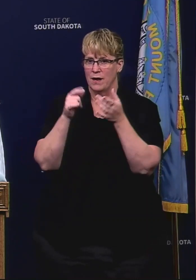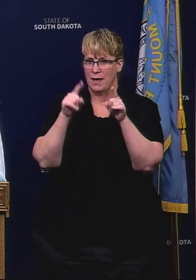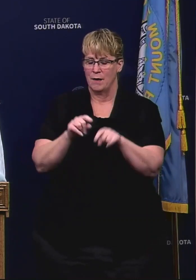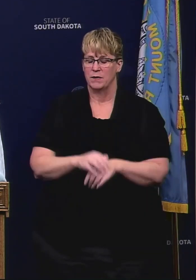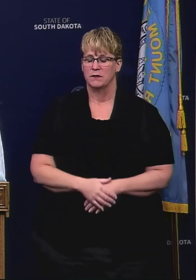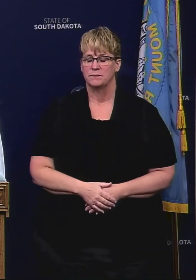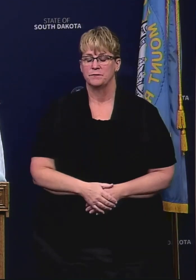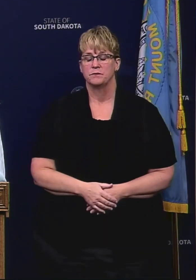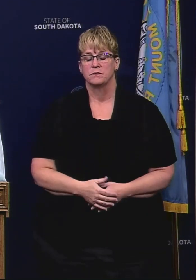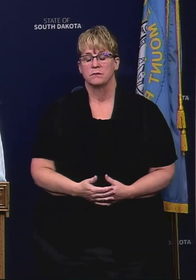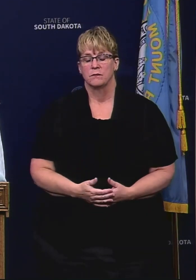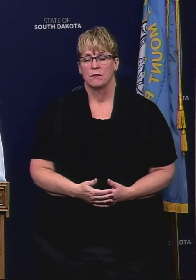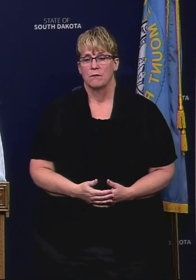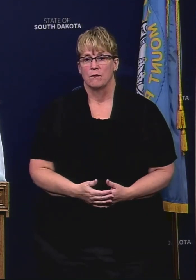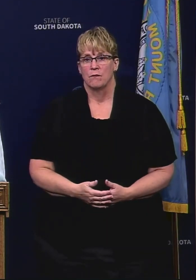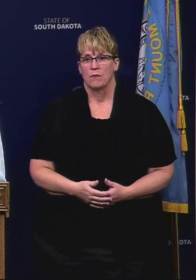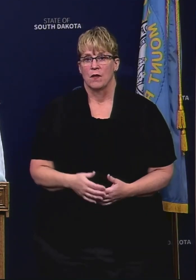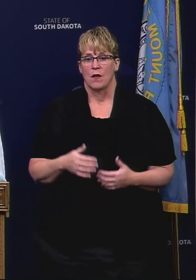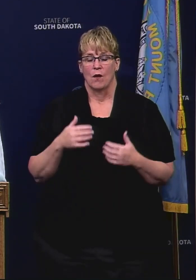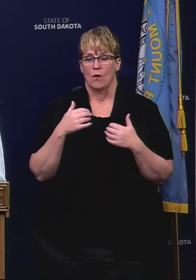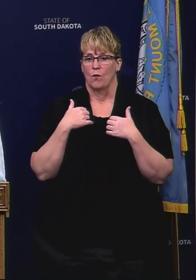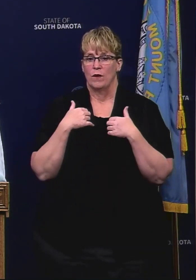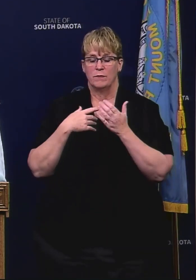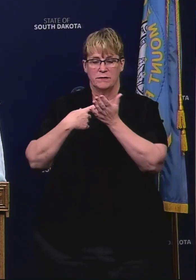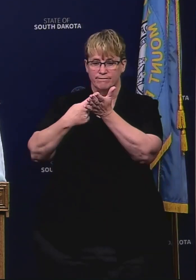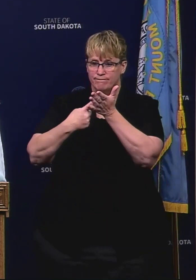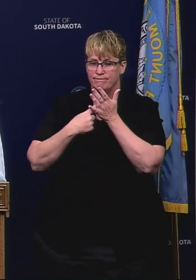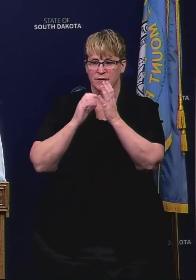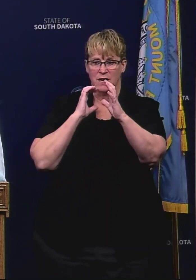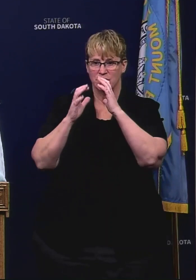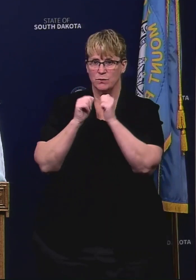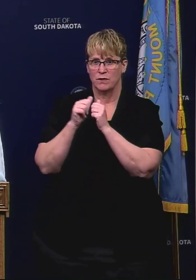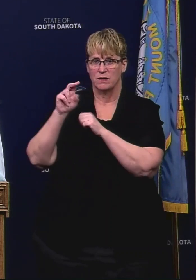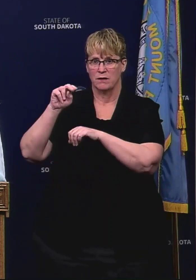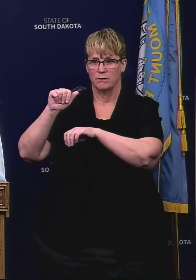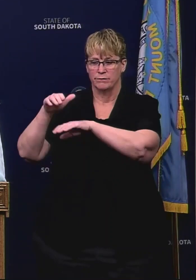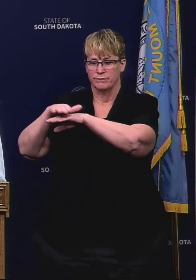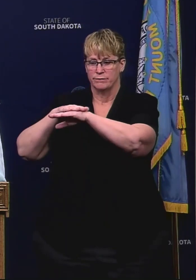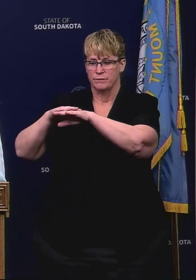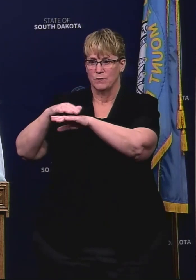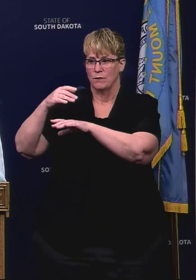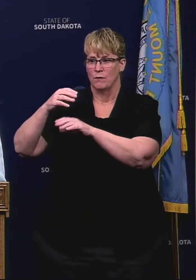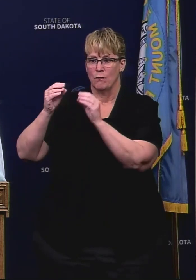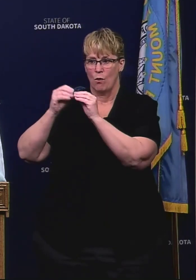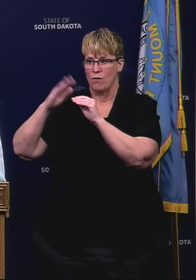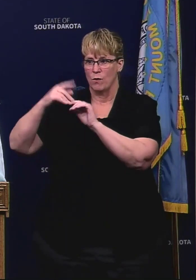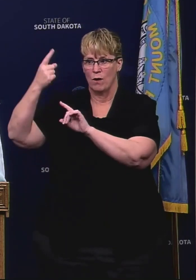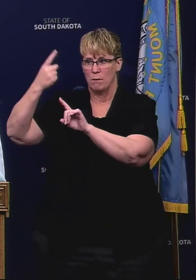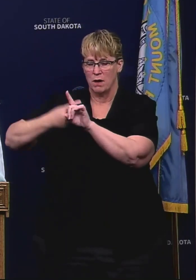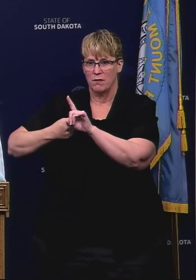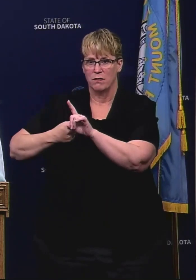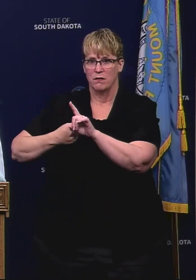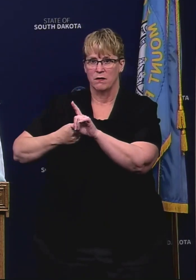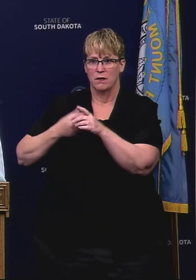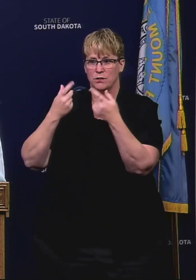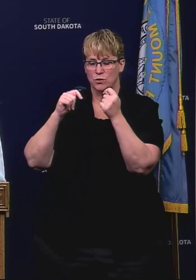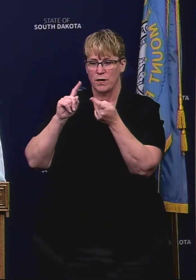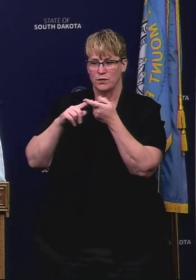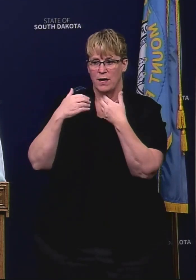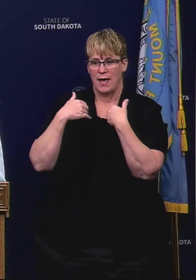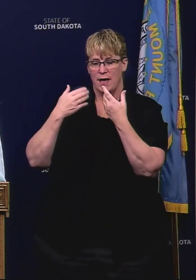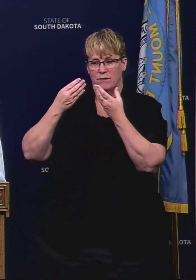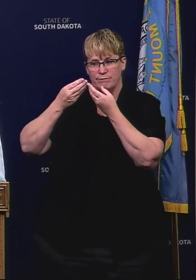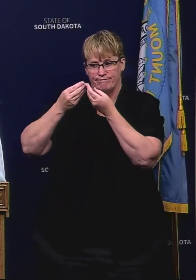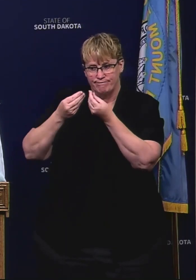Well we've been having conversations for over a month and seeking resolutions so you know